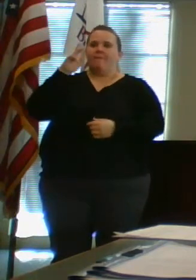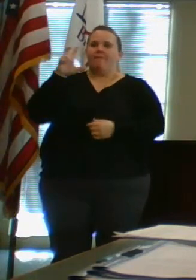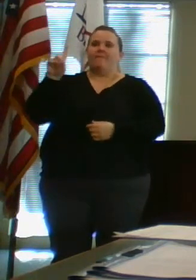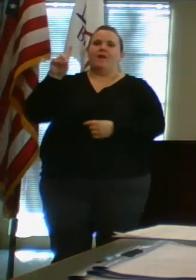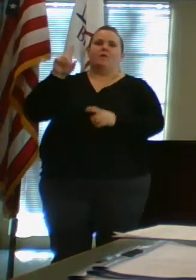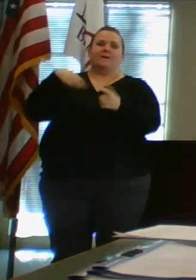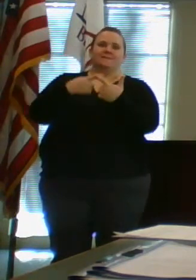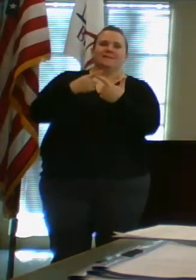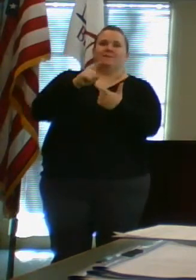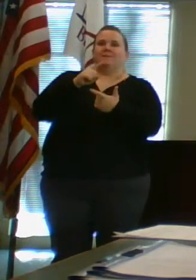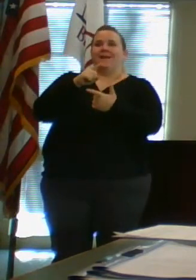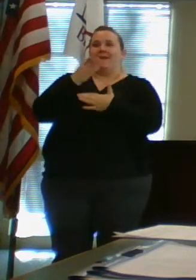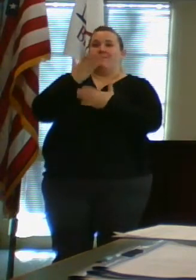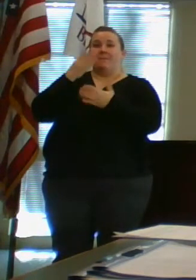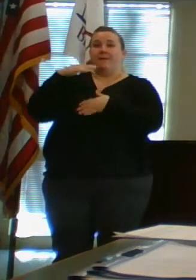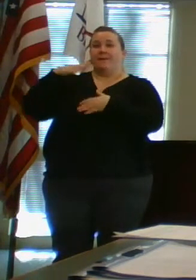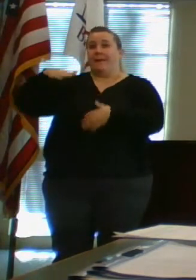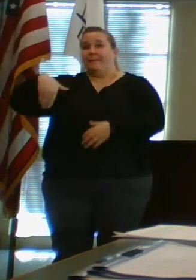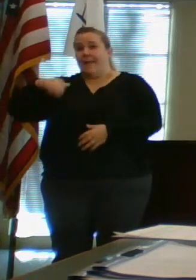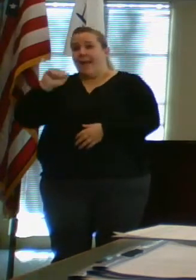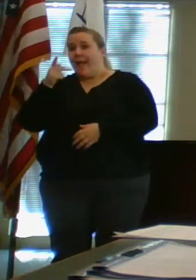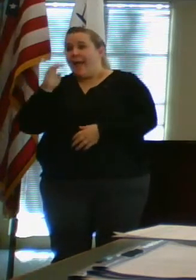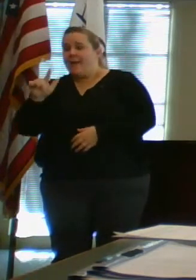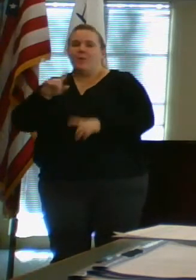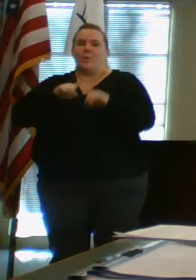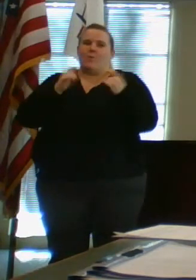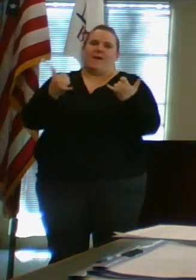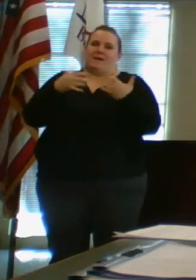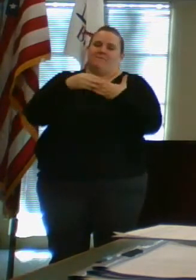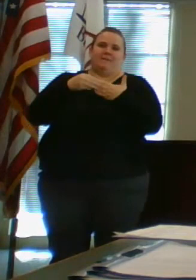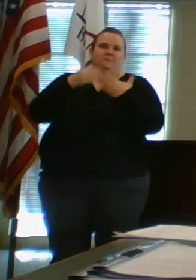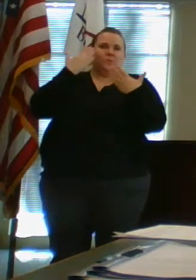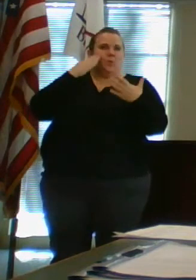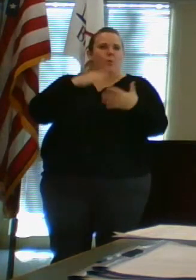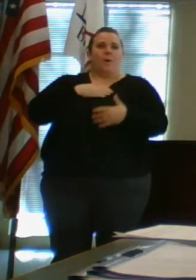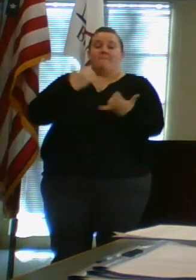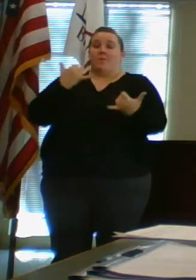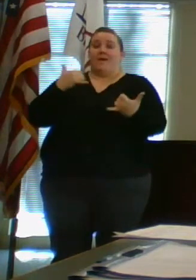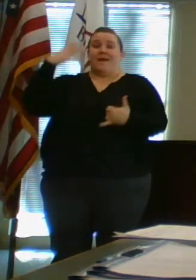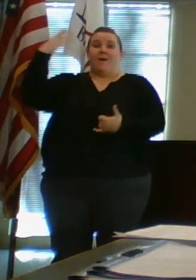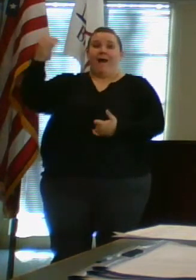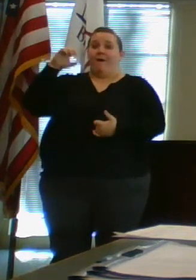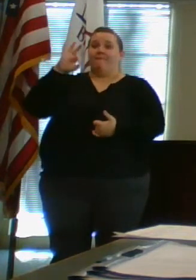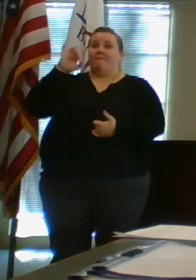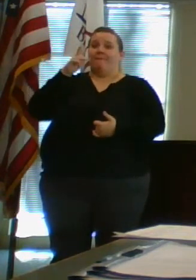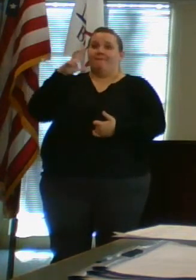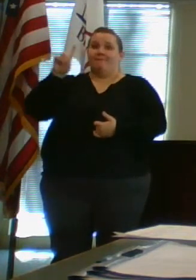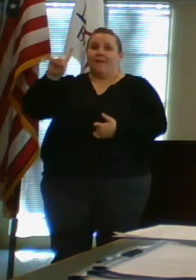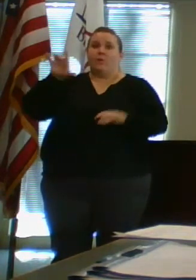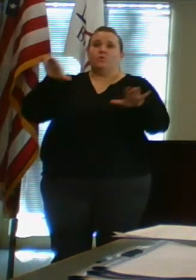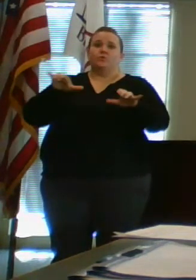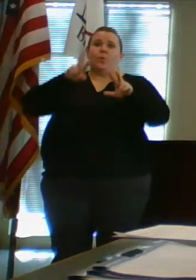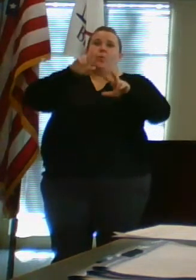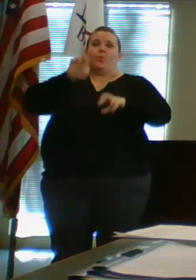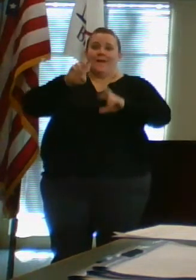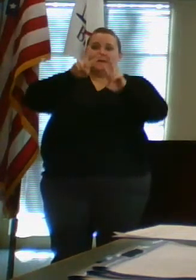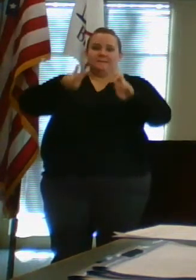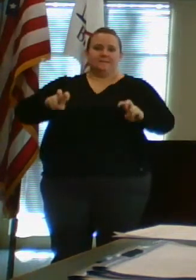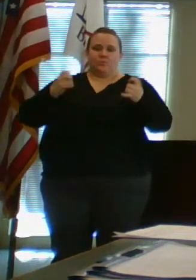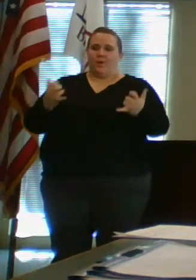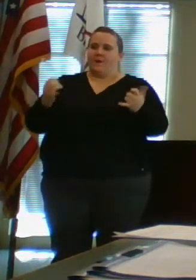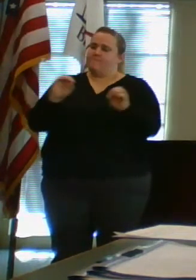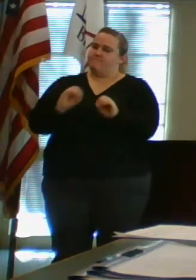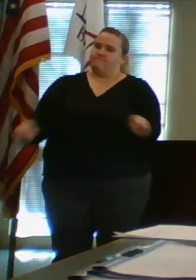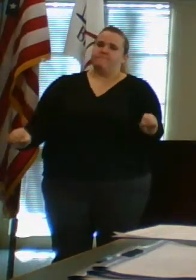That obviously is a fluid situation depending on what happens here, but there will not be anyone out in the field doing the reassessment. At this time, they're